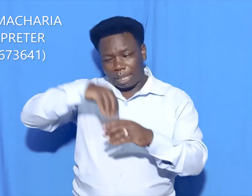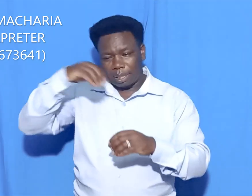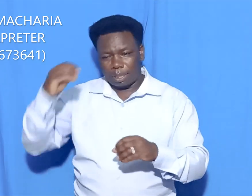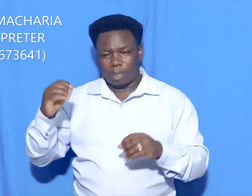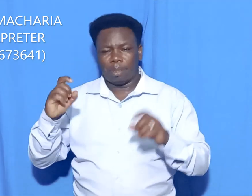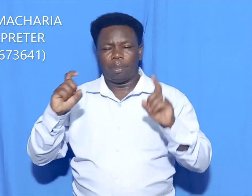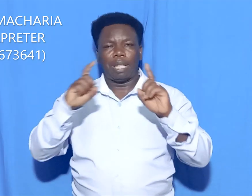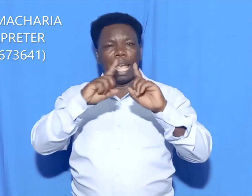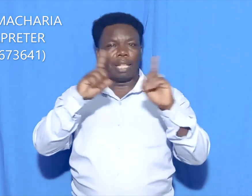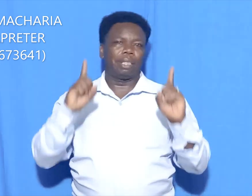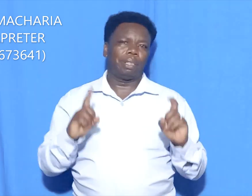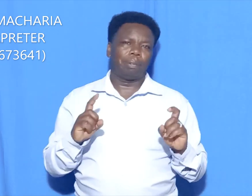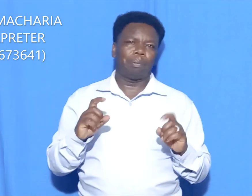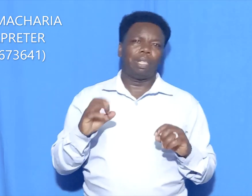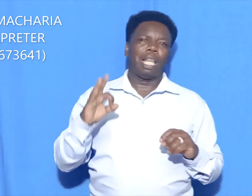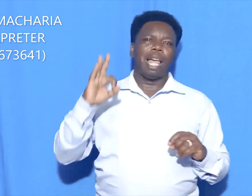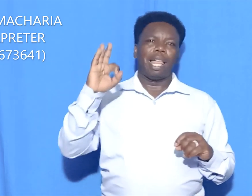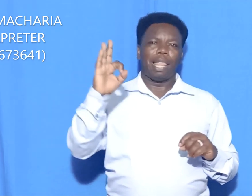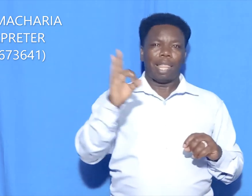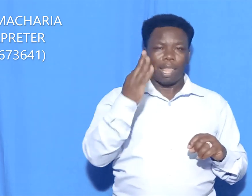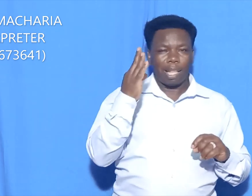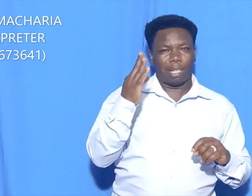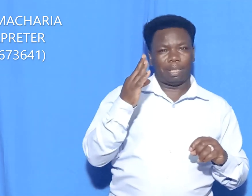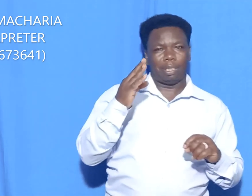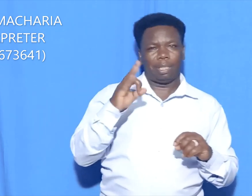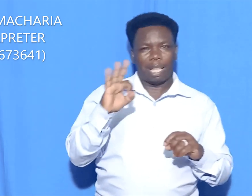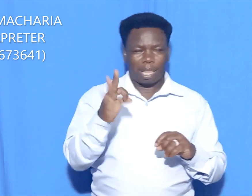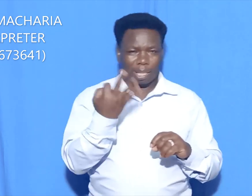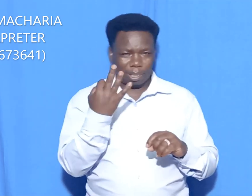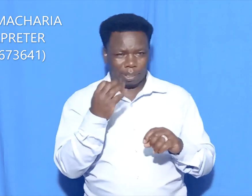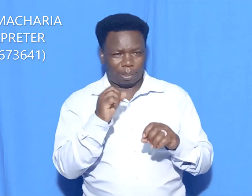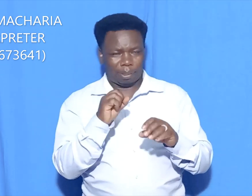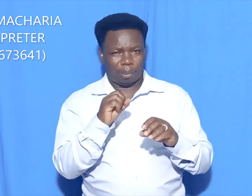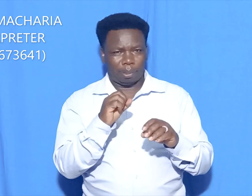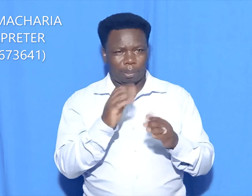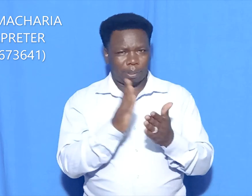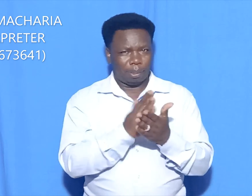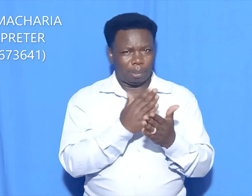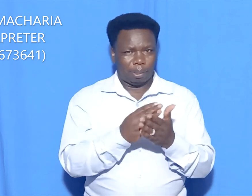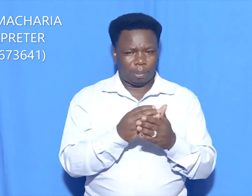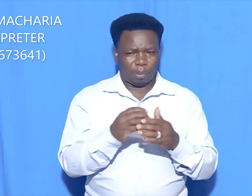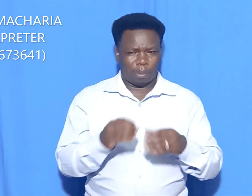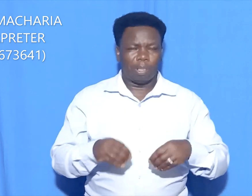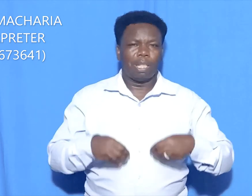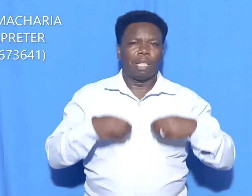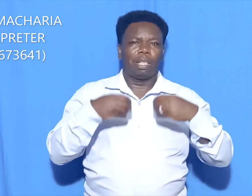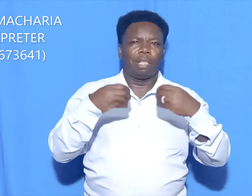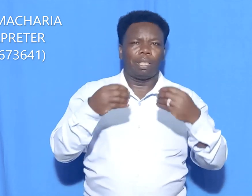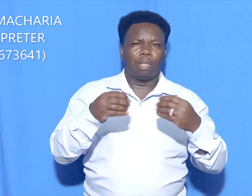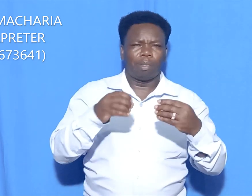The third section under certification is insurance of external resource fee and certificates.